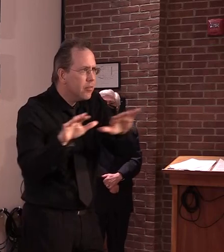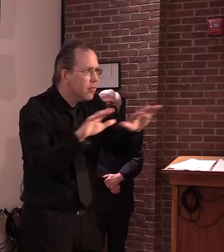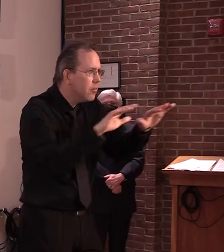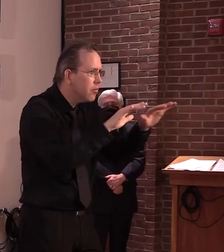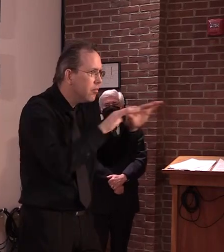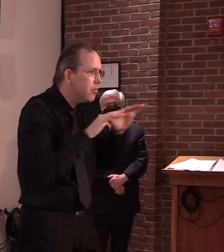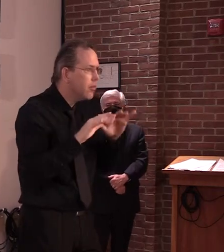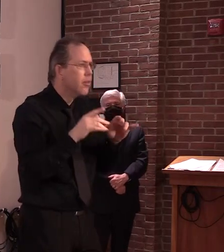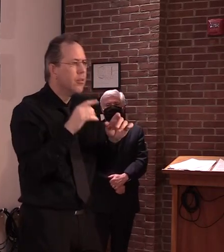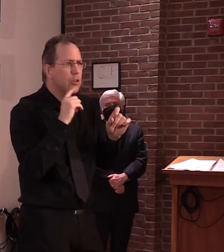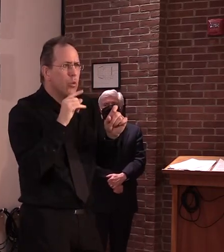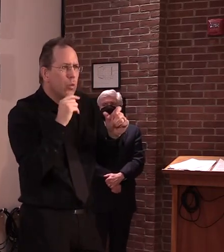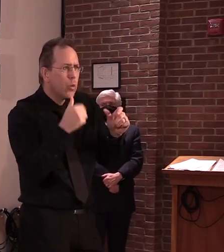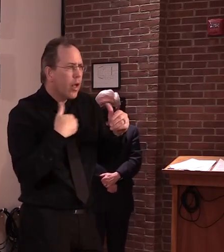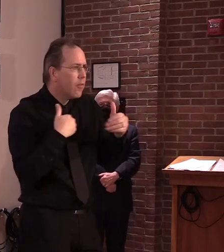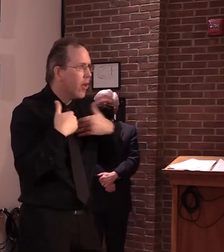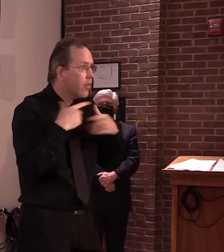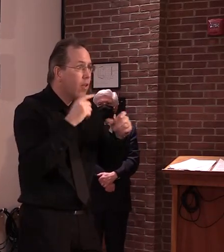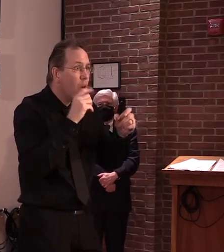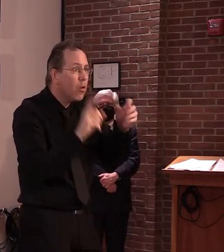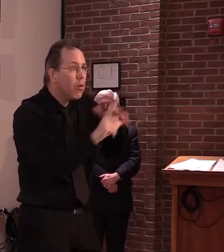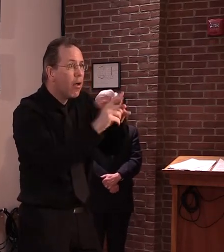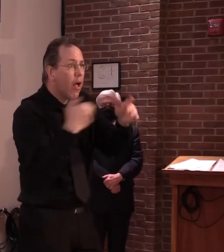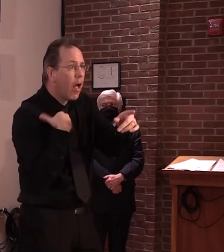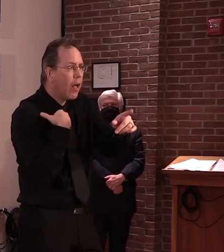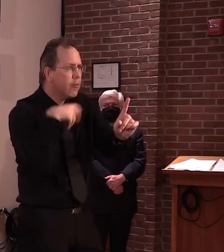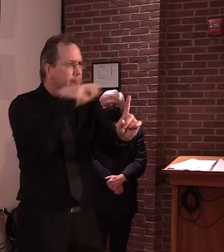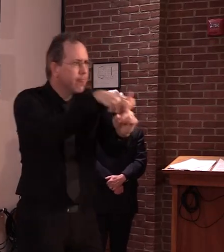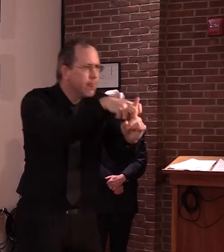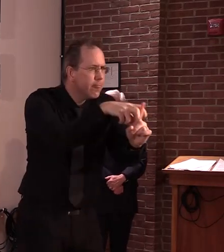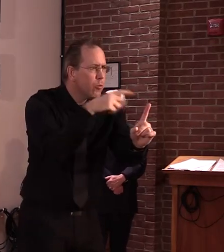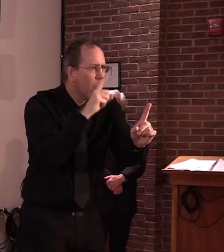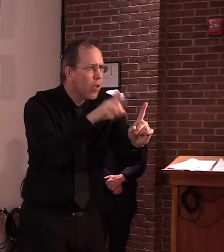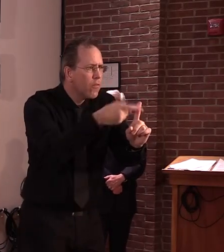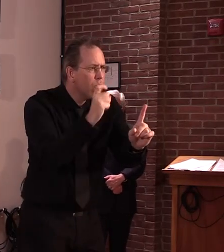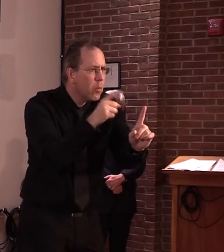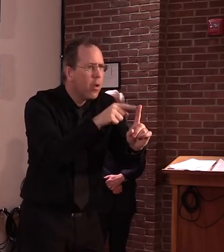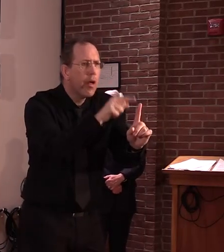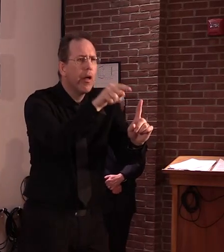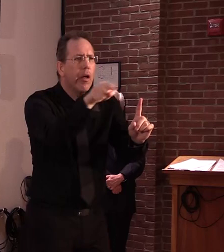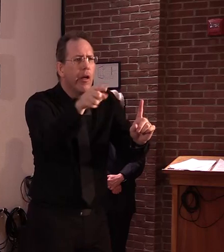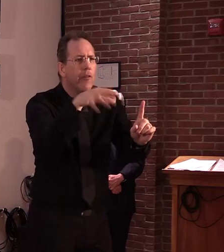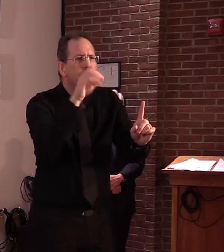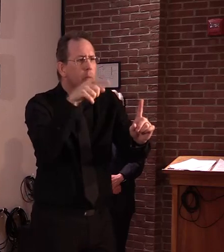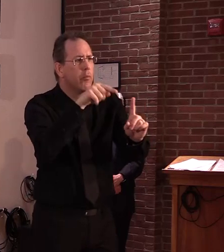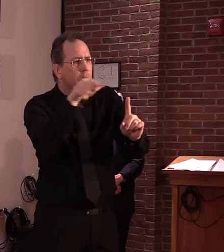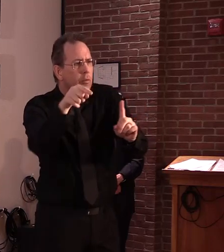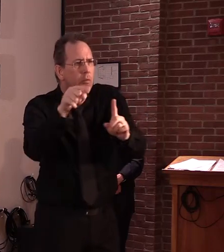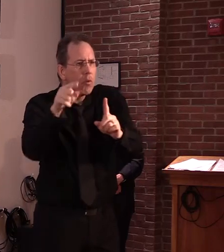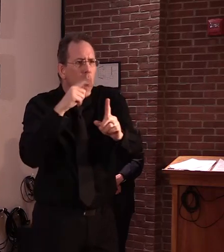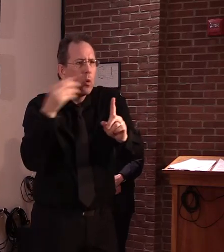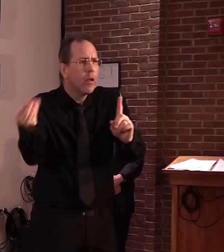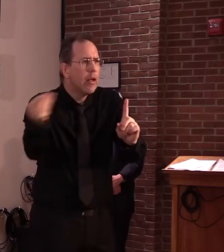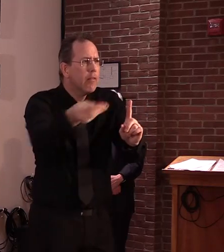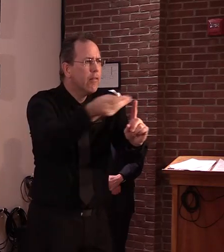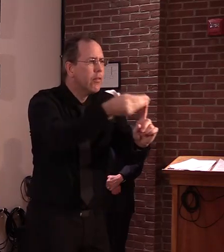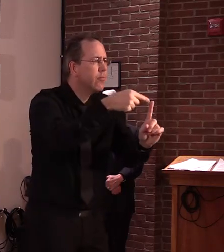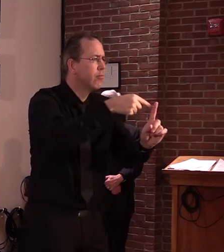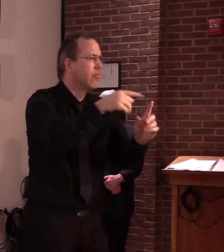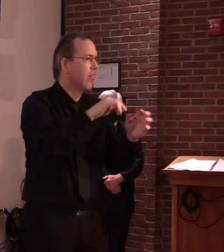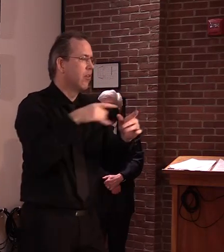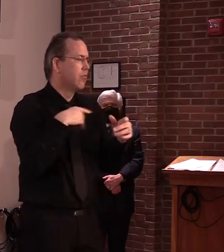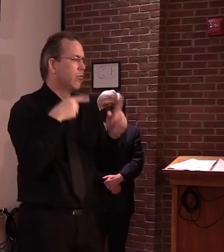being proactive and to try and identify some of these embers as they come into our state. Because we haven't from the very beginning, we haven't had